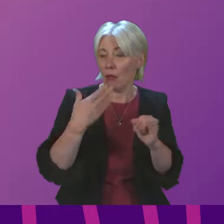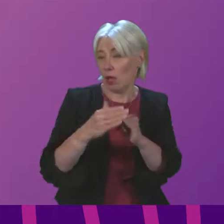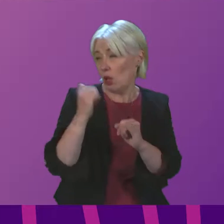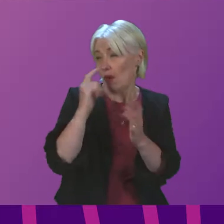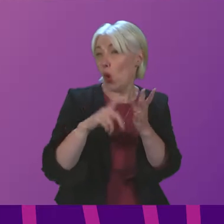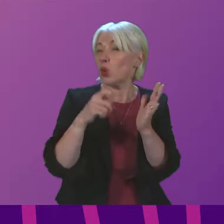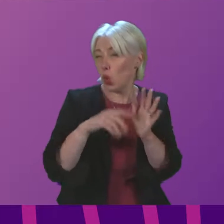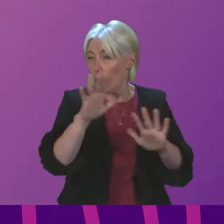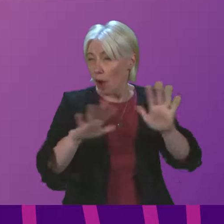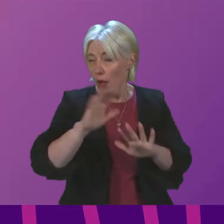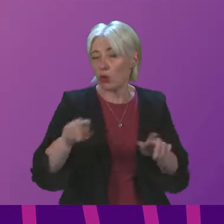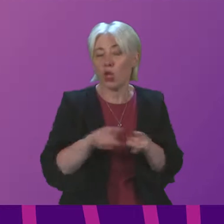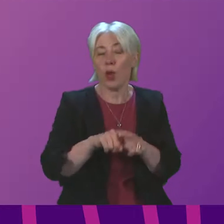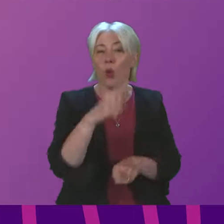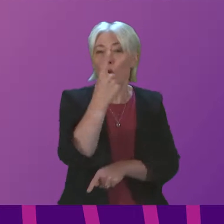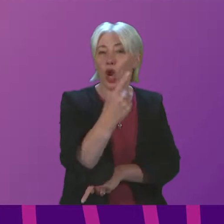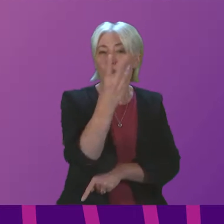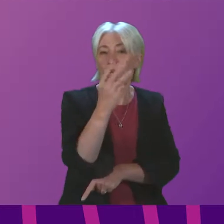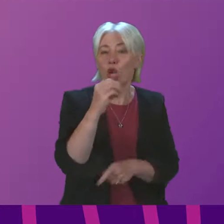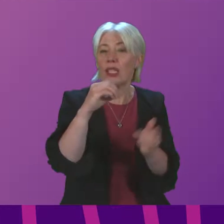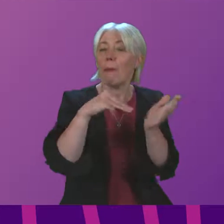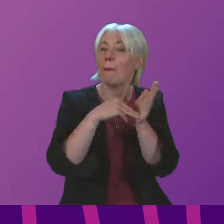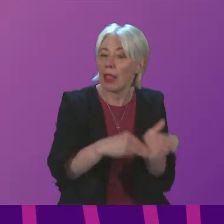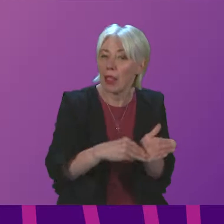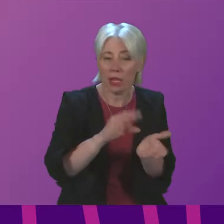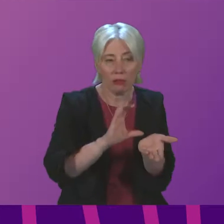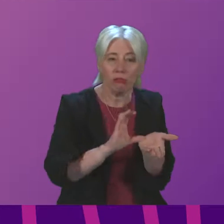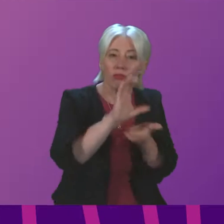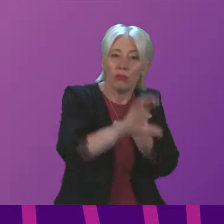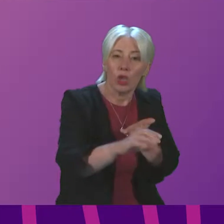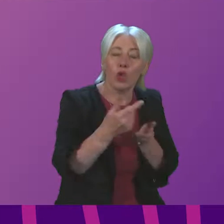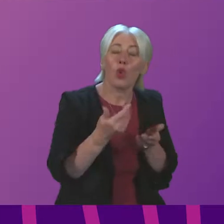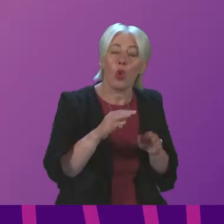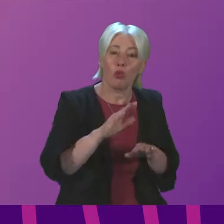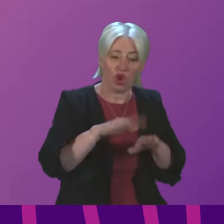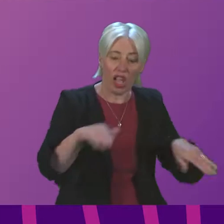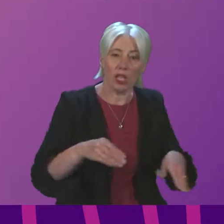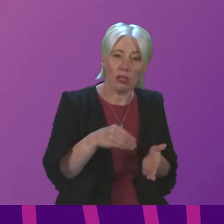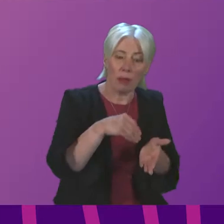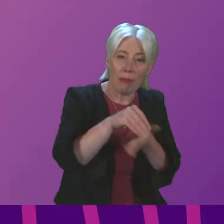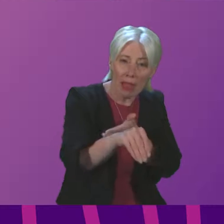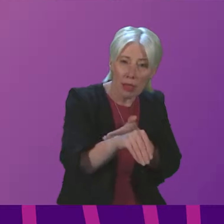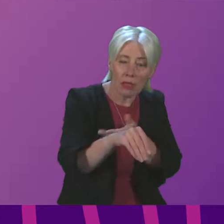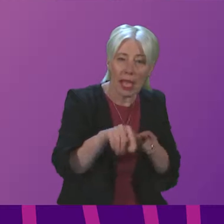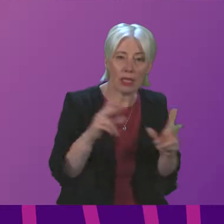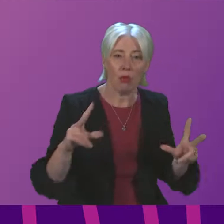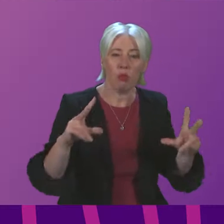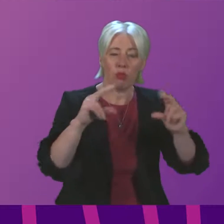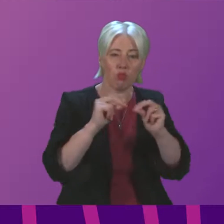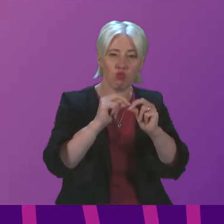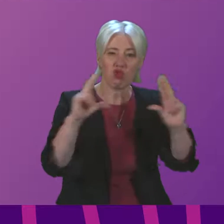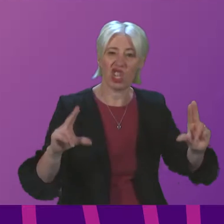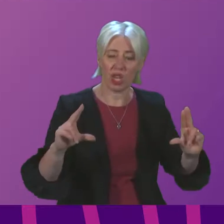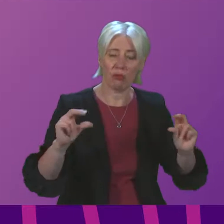We are also putting £130 million in the pockets of families through the Scottish Child Payment and the Bridging Payments. We have also